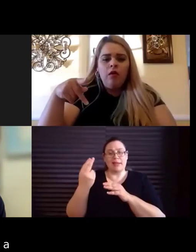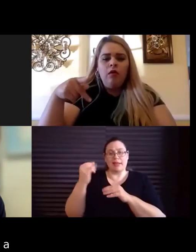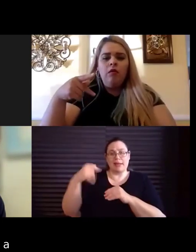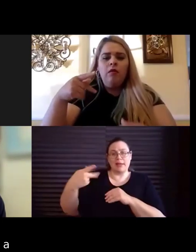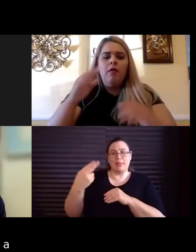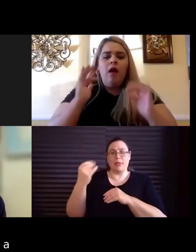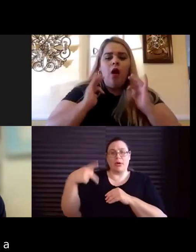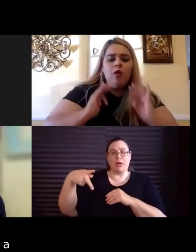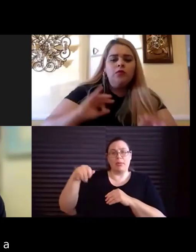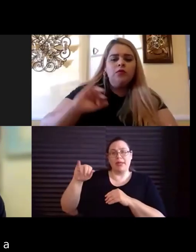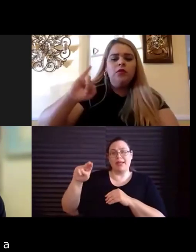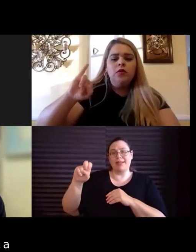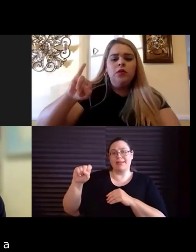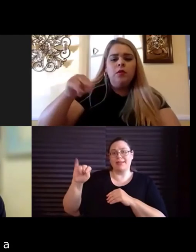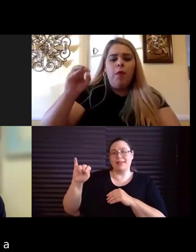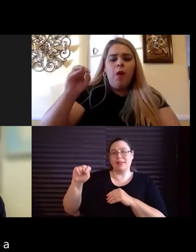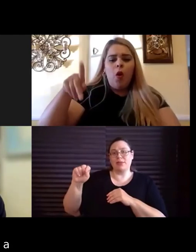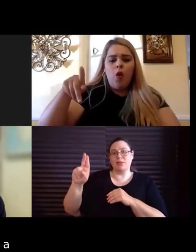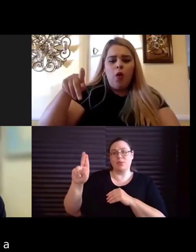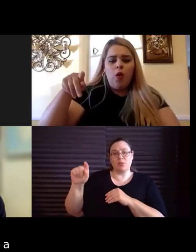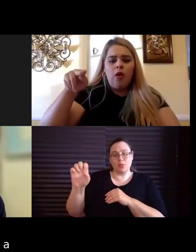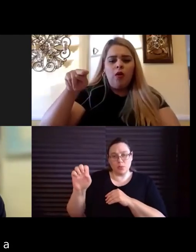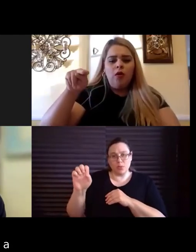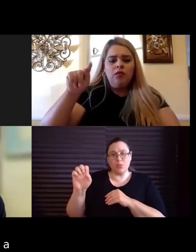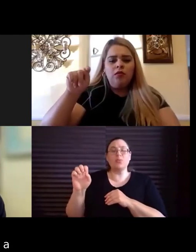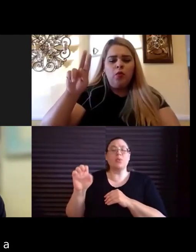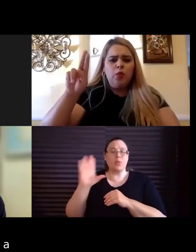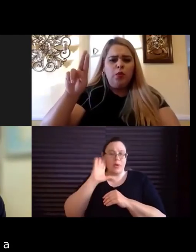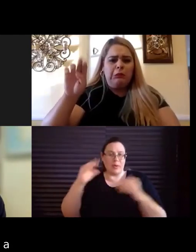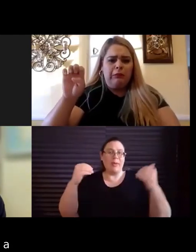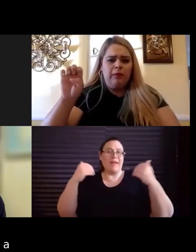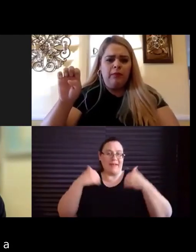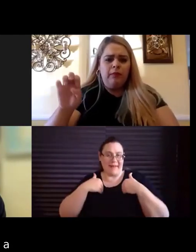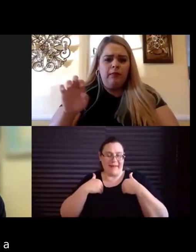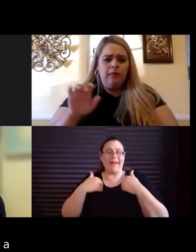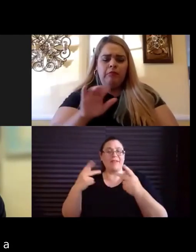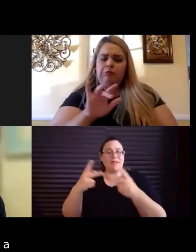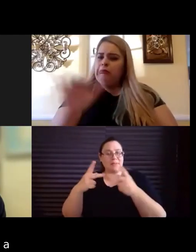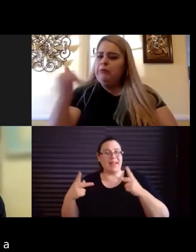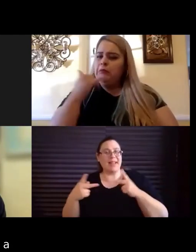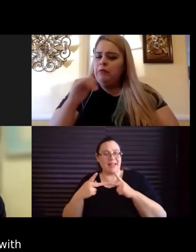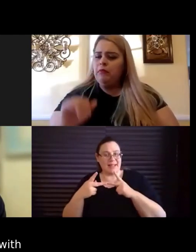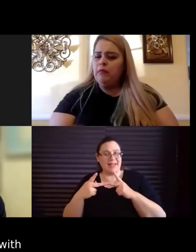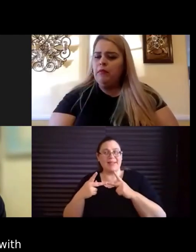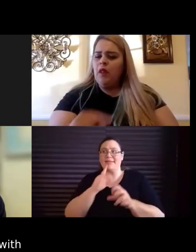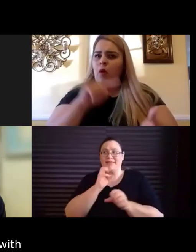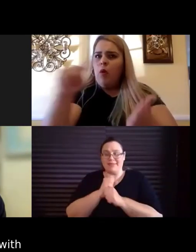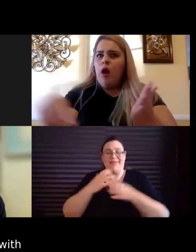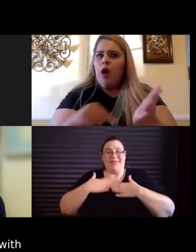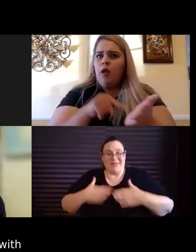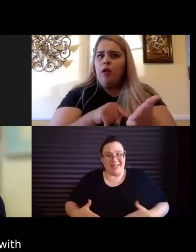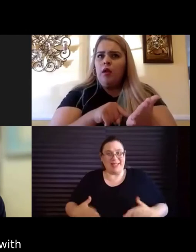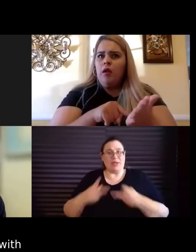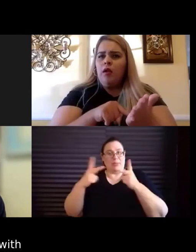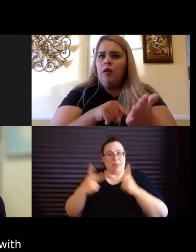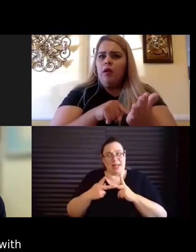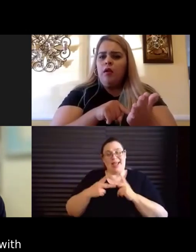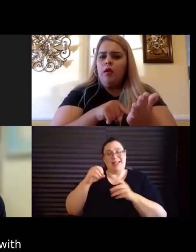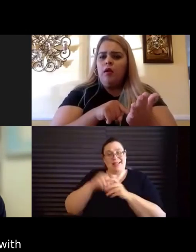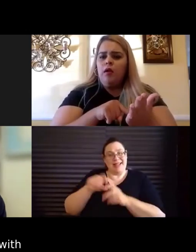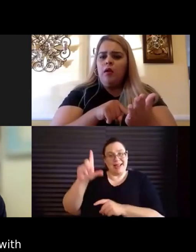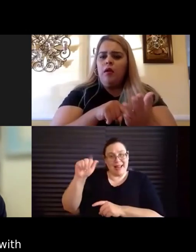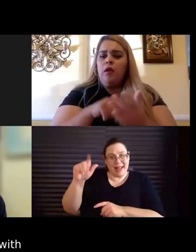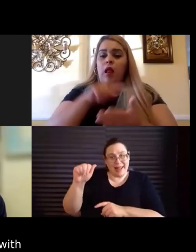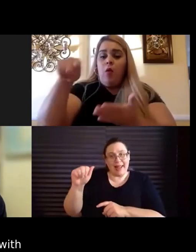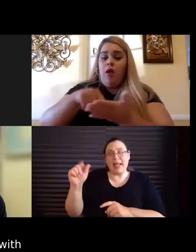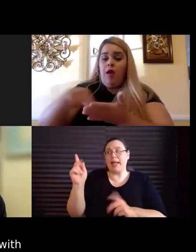where we will, we will have a place, a physical place in LA, where people